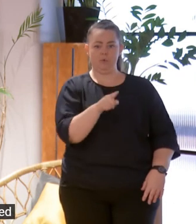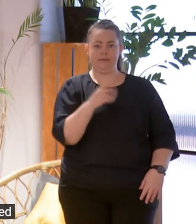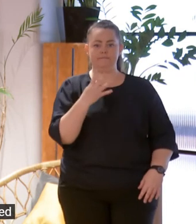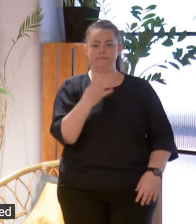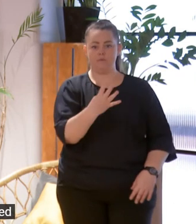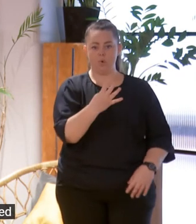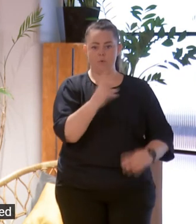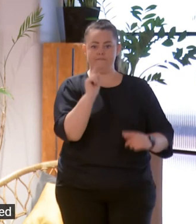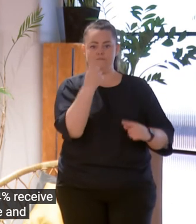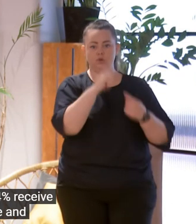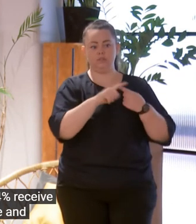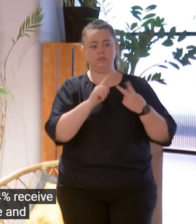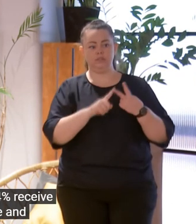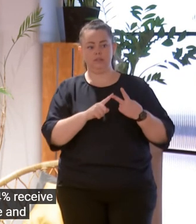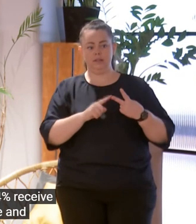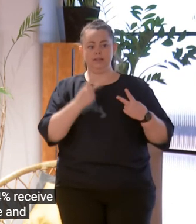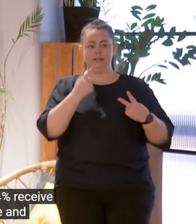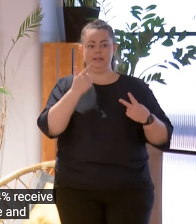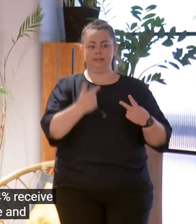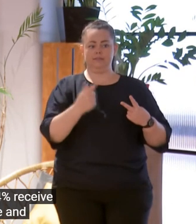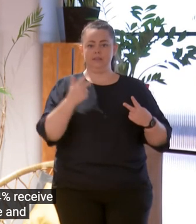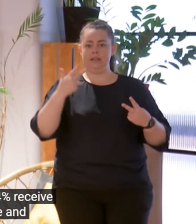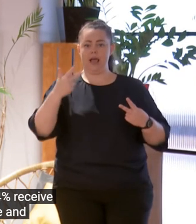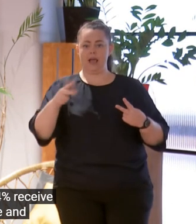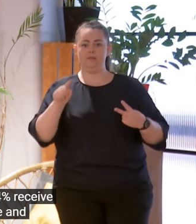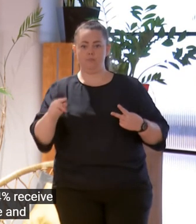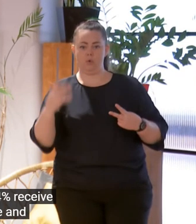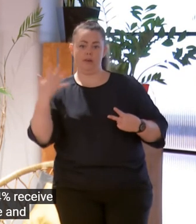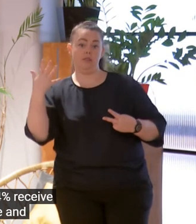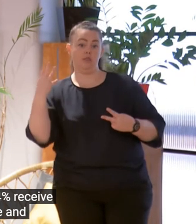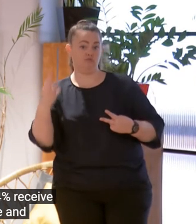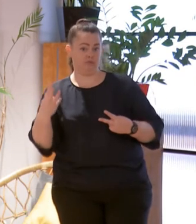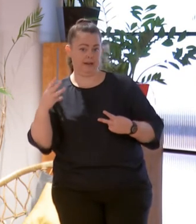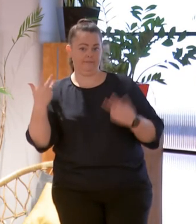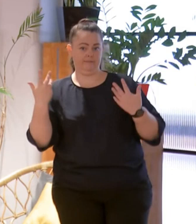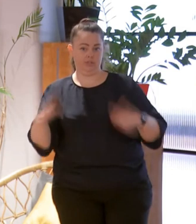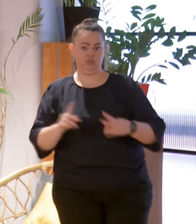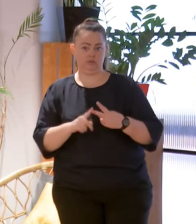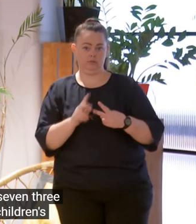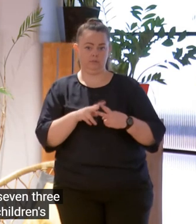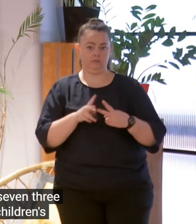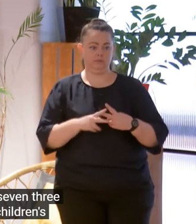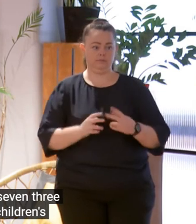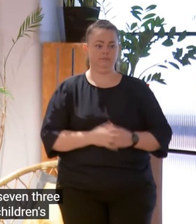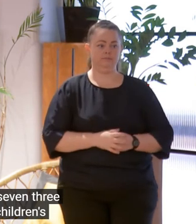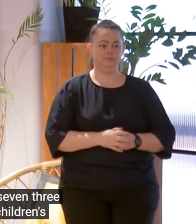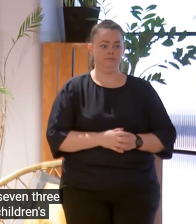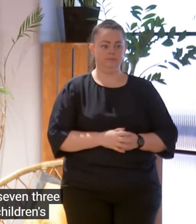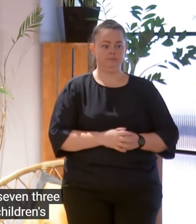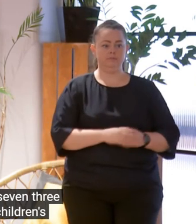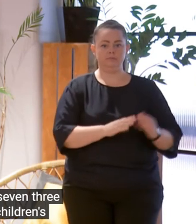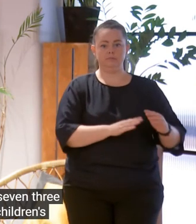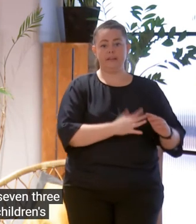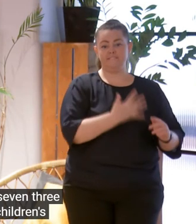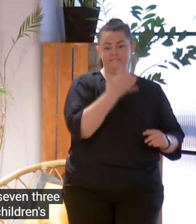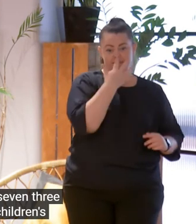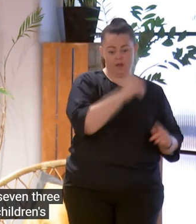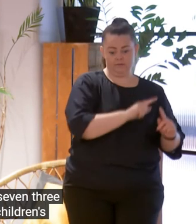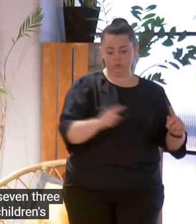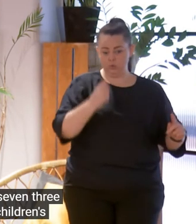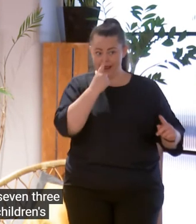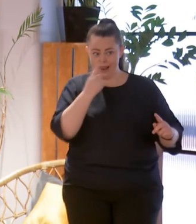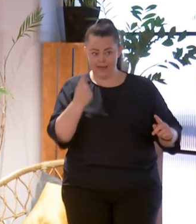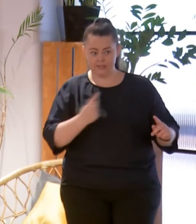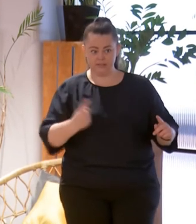78.7% have received two doses. Of children aged 5 to 11, 43.1% have received their first dose and of people aged